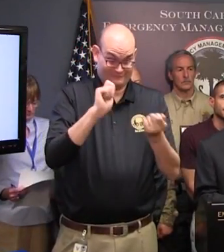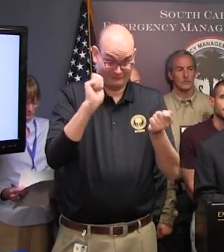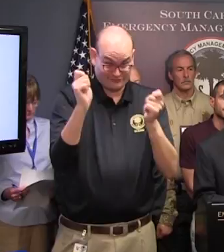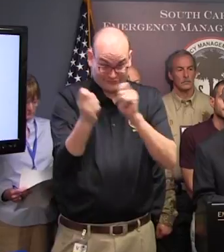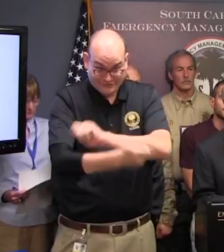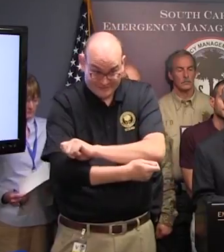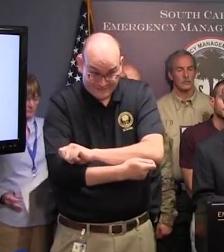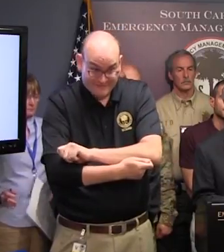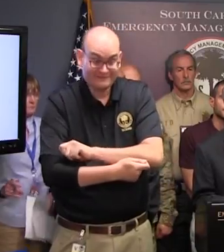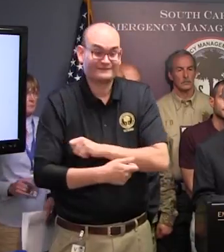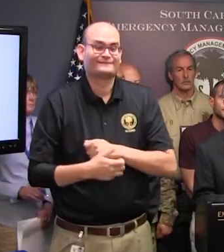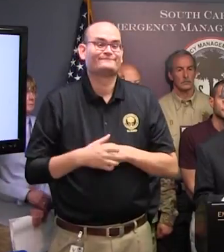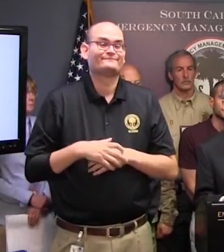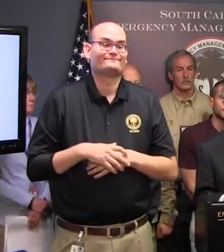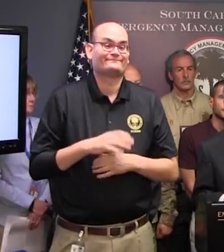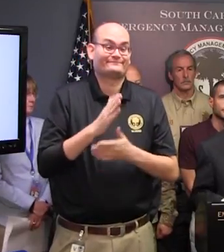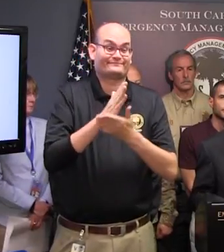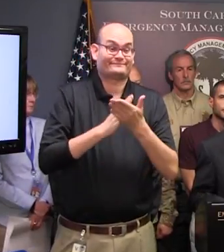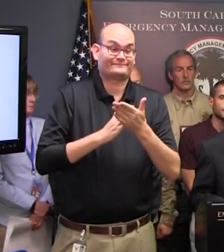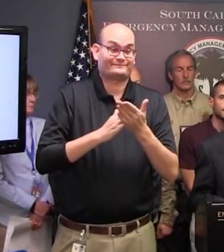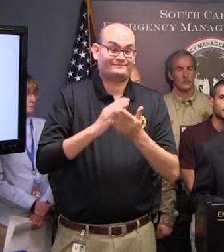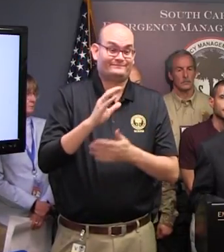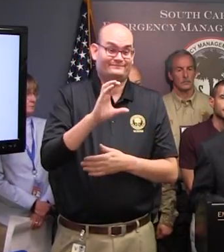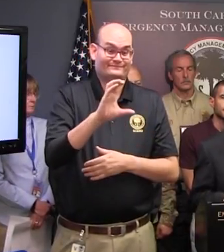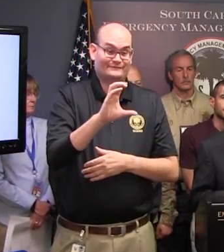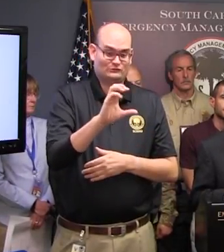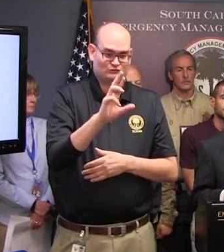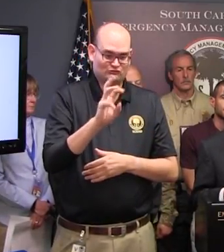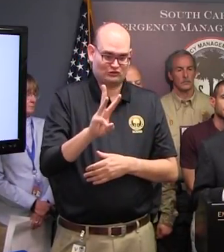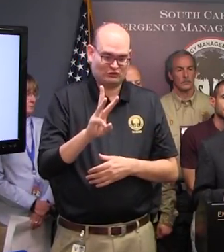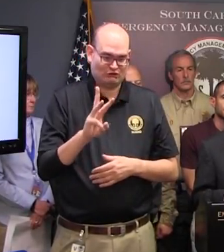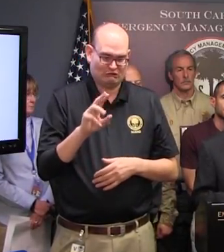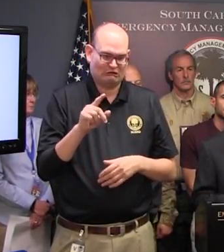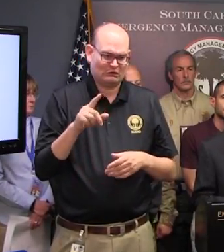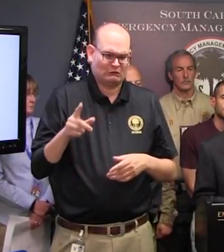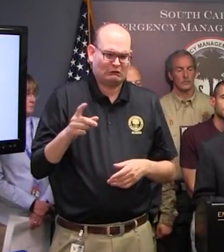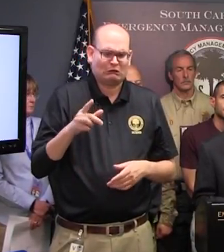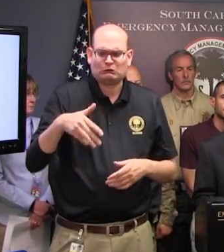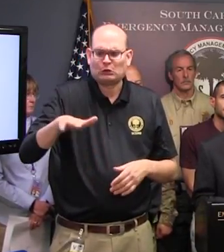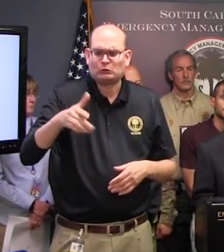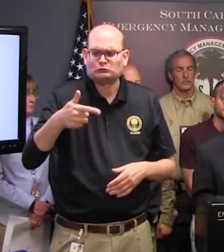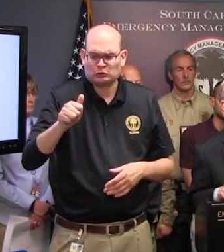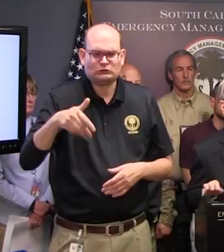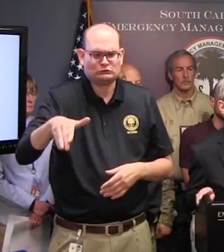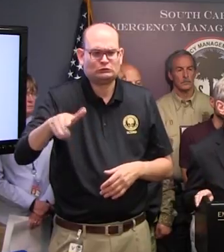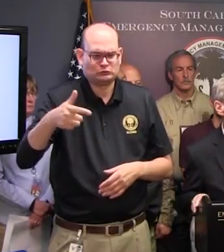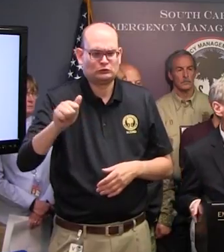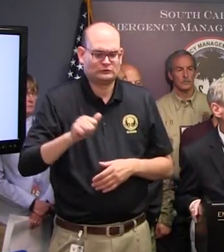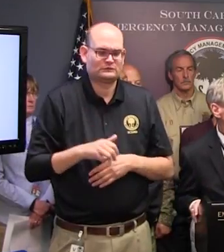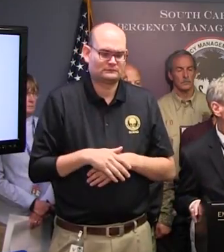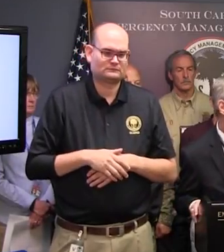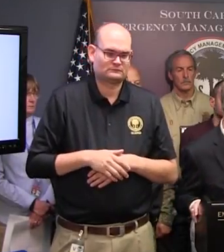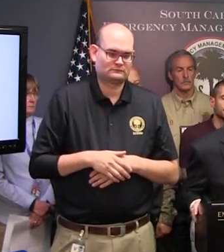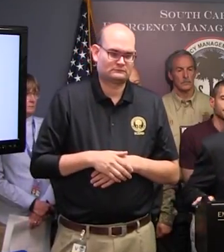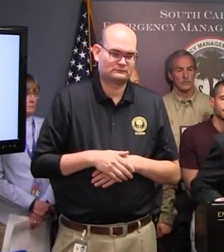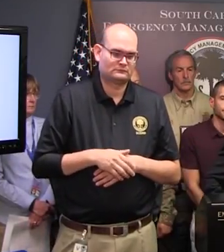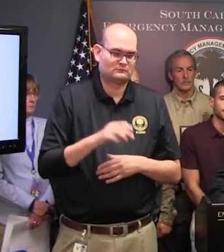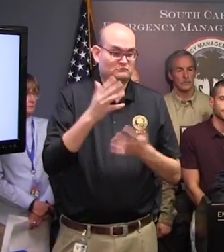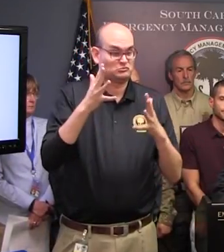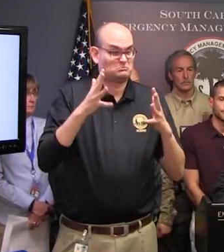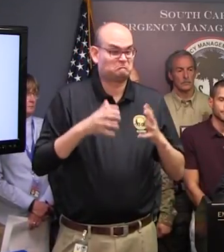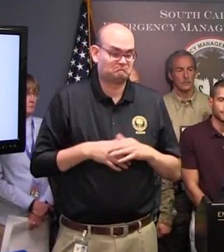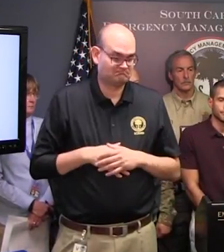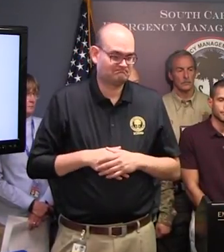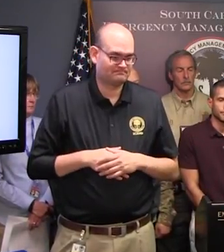gone to releasing some crews to help our neighbors in Georgia, some of the out-of-state crews that they've had. So, Governor, that's my report. Okay.